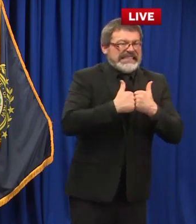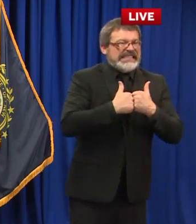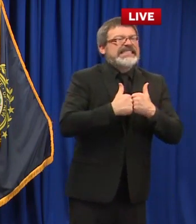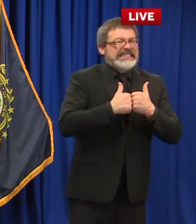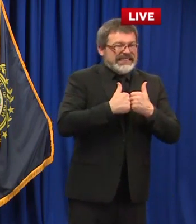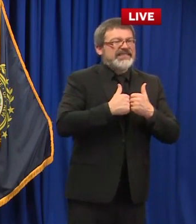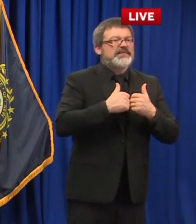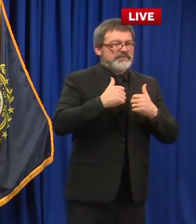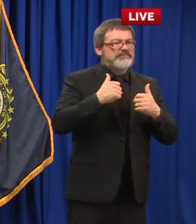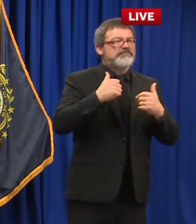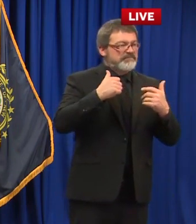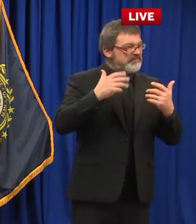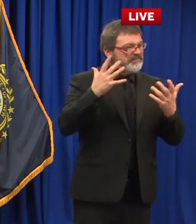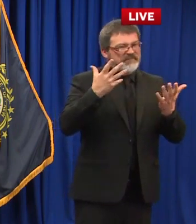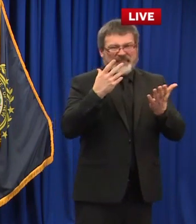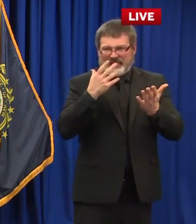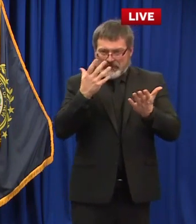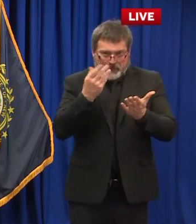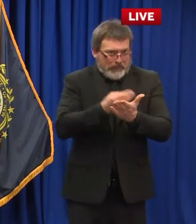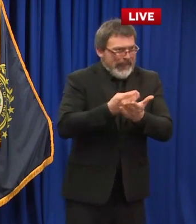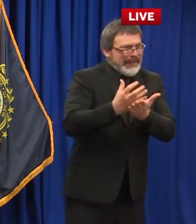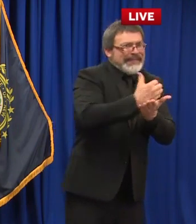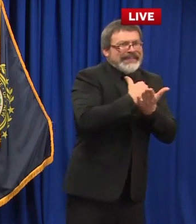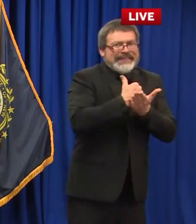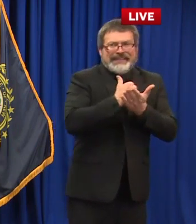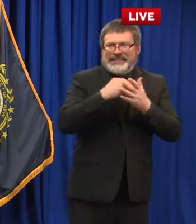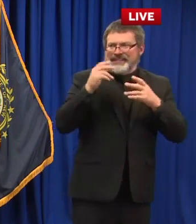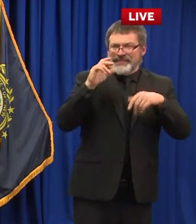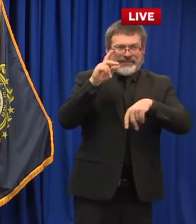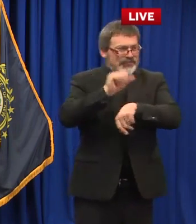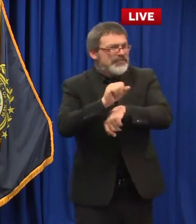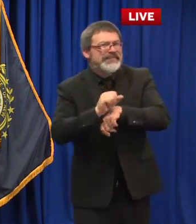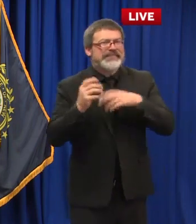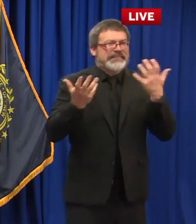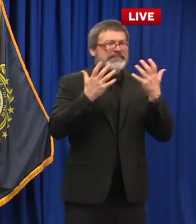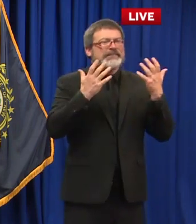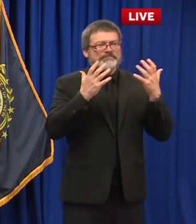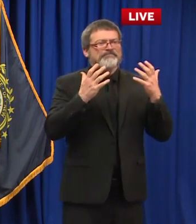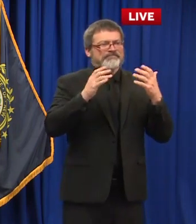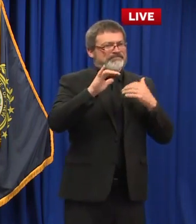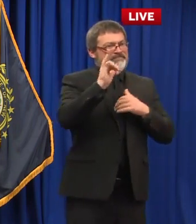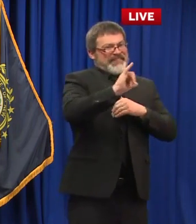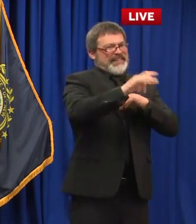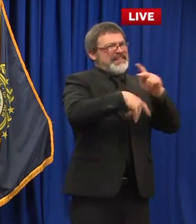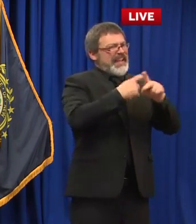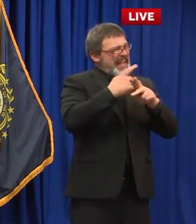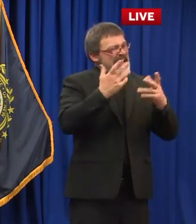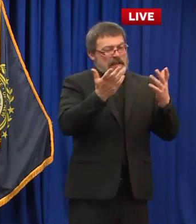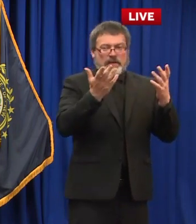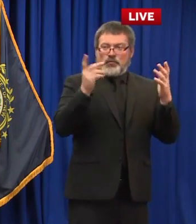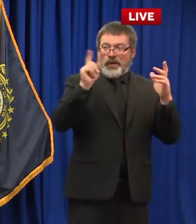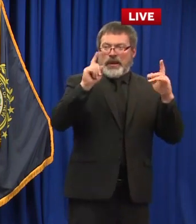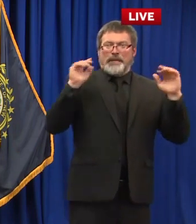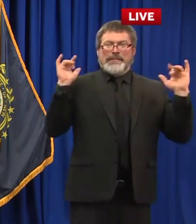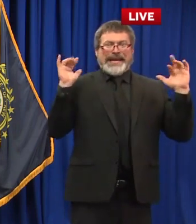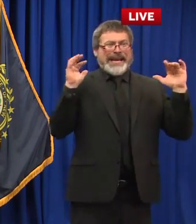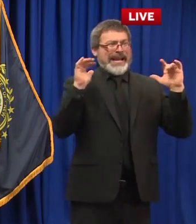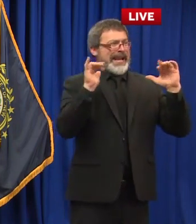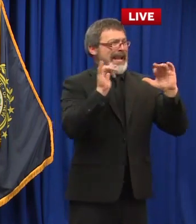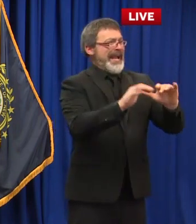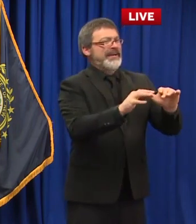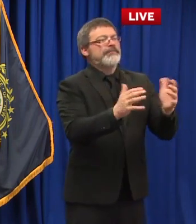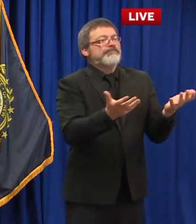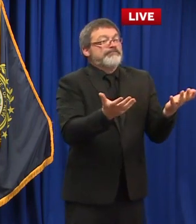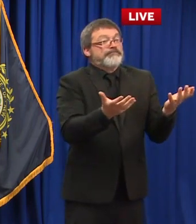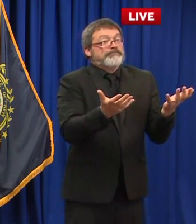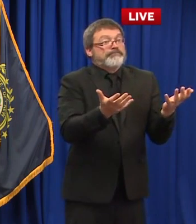really taking these steps forward we think puts us um not just in a in a good position economically but still maintaining a good position in terms of